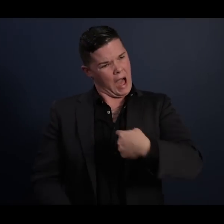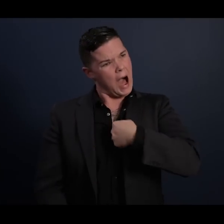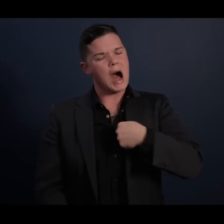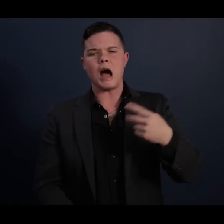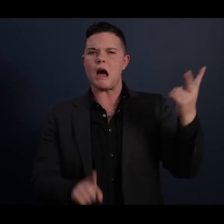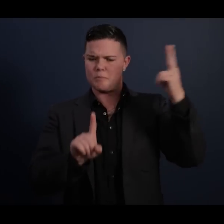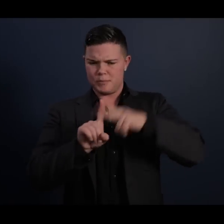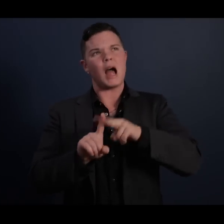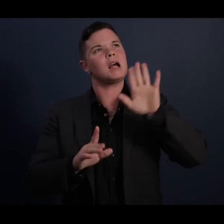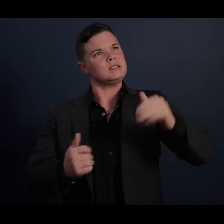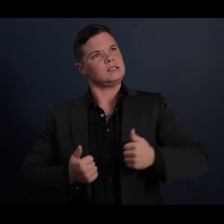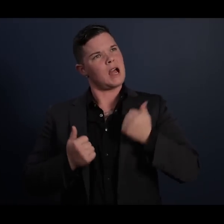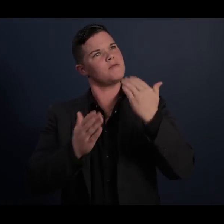his lessons in my own life?